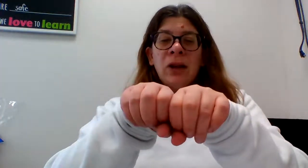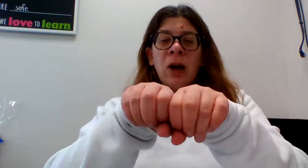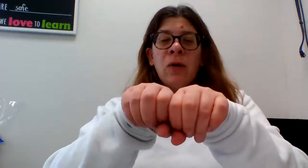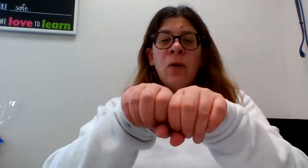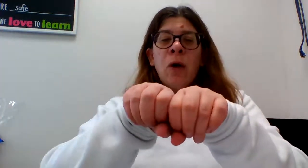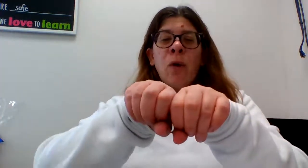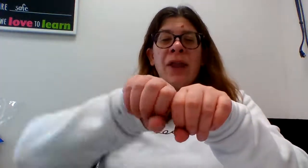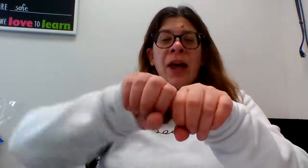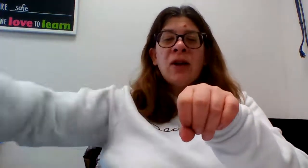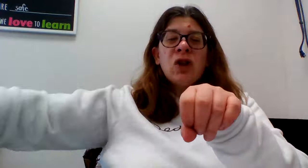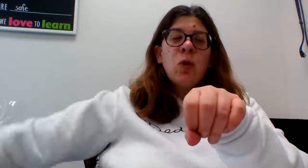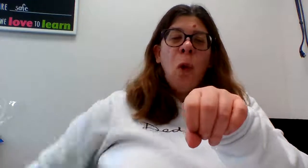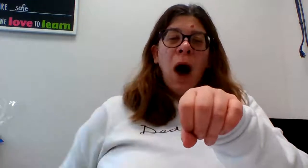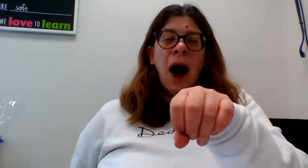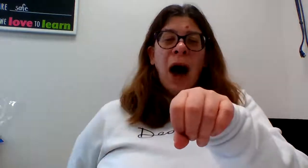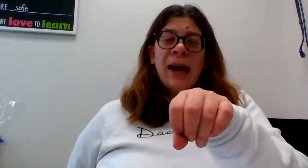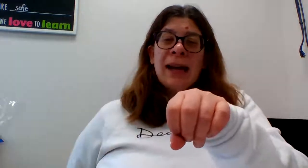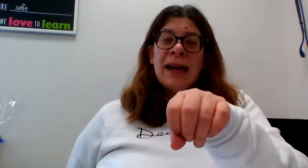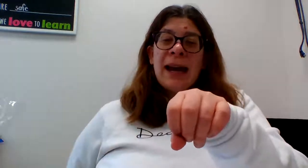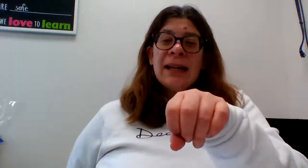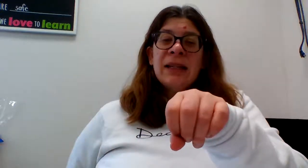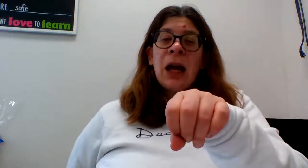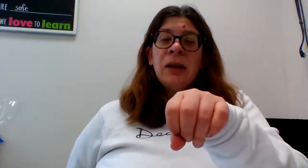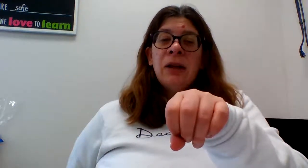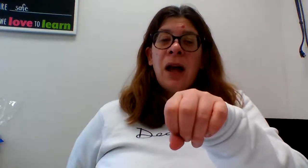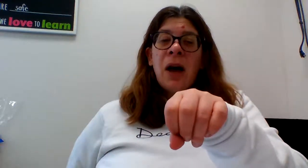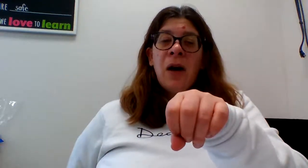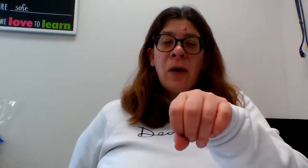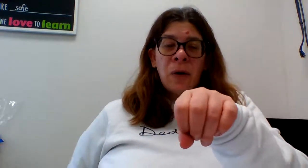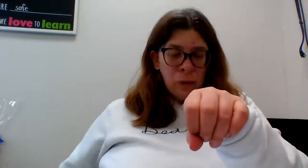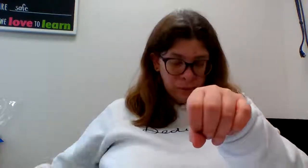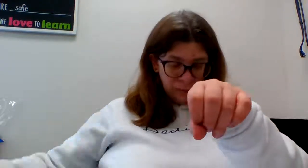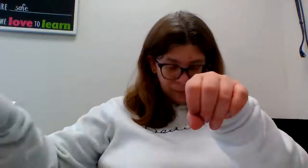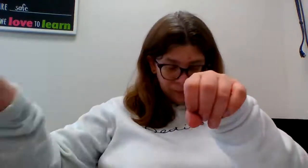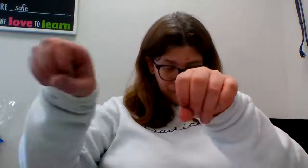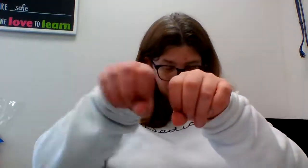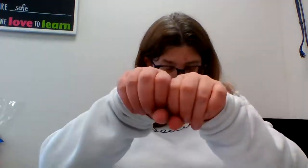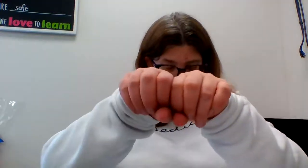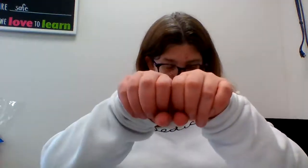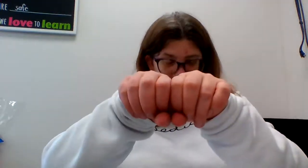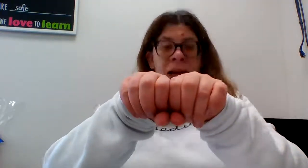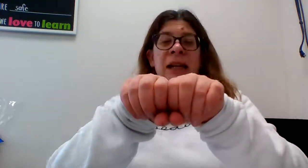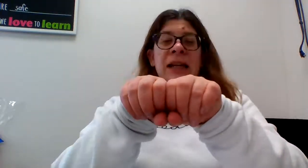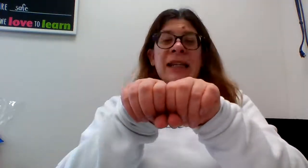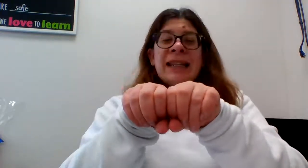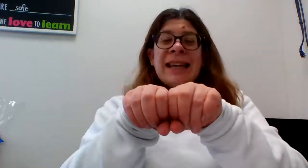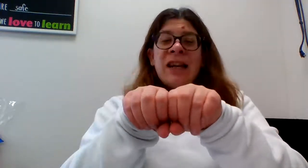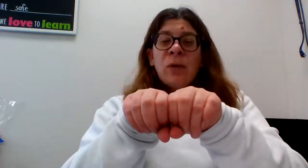without swa is low secret